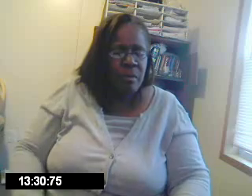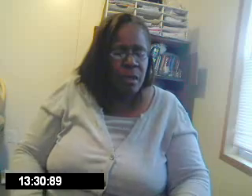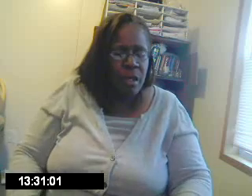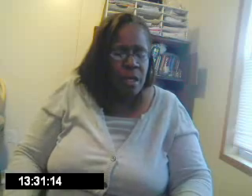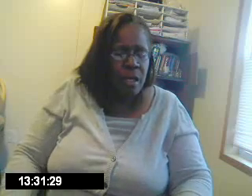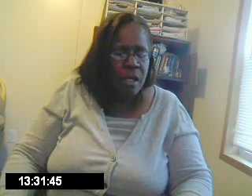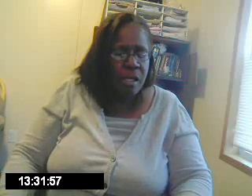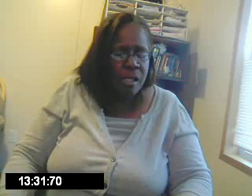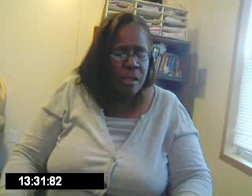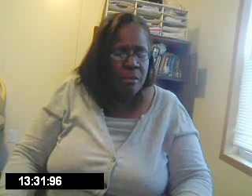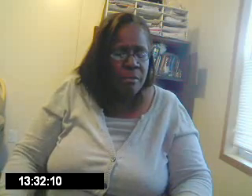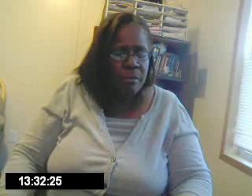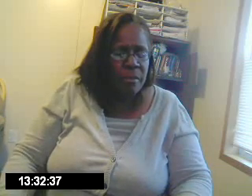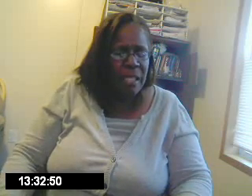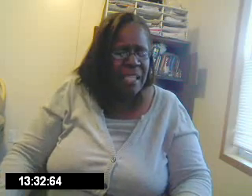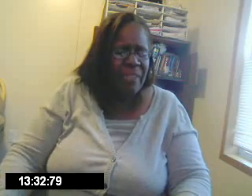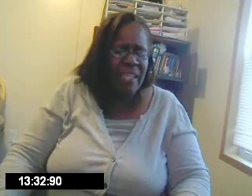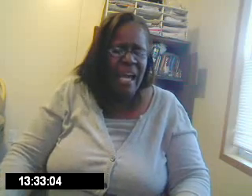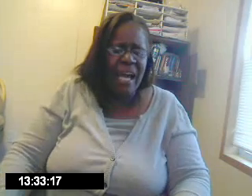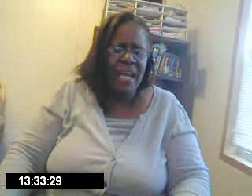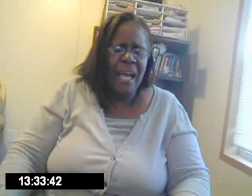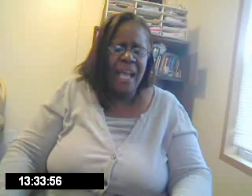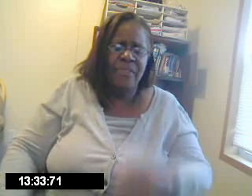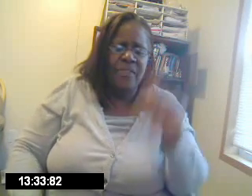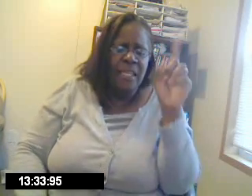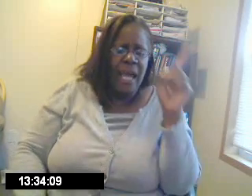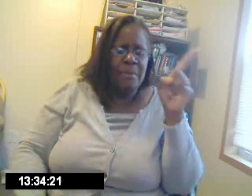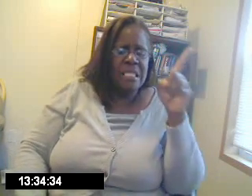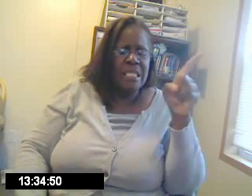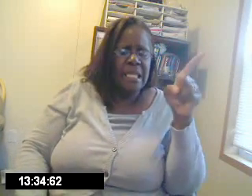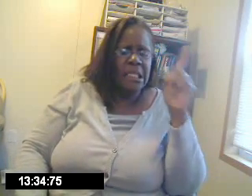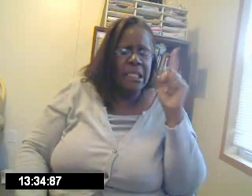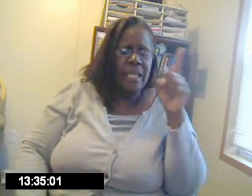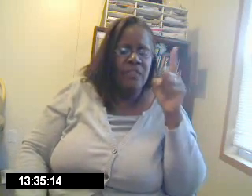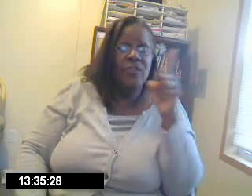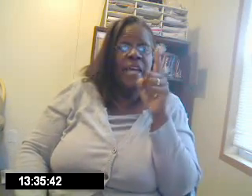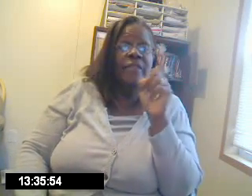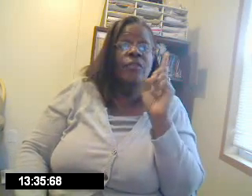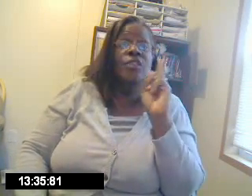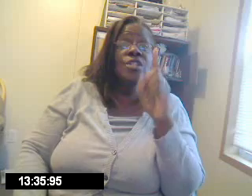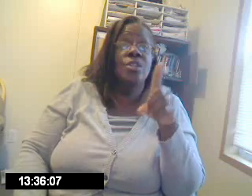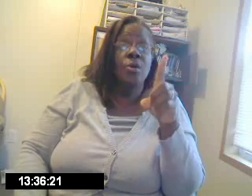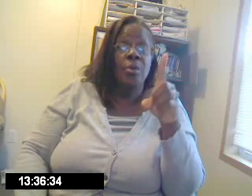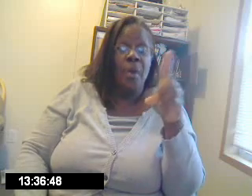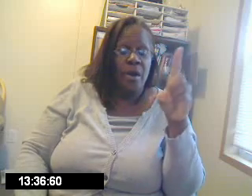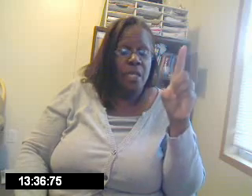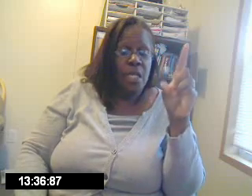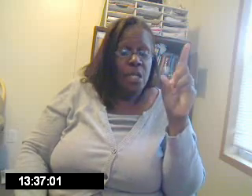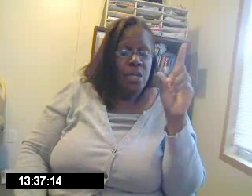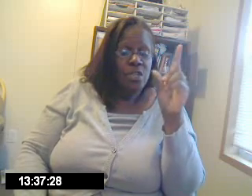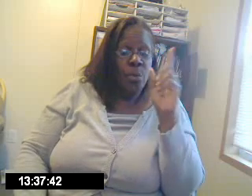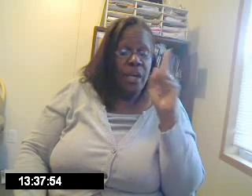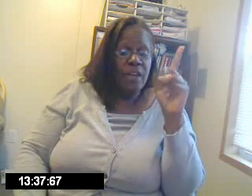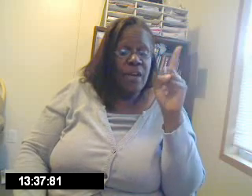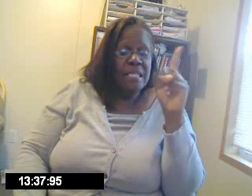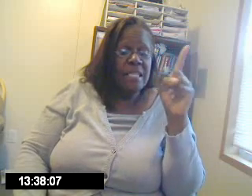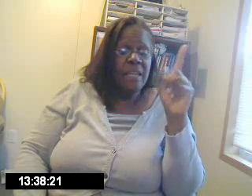um, and I think, I think I mistakenly gave you that for the solo part, so wherever I say